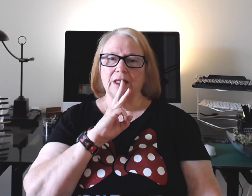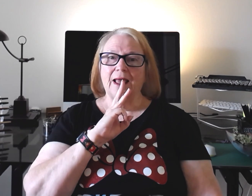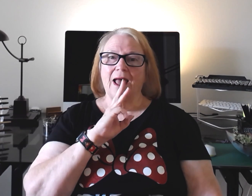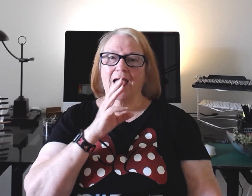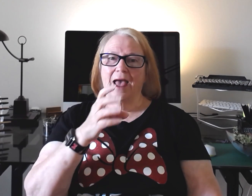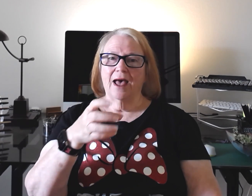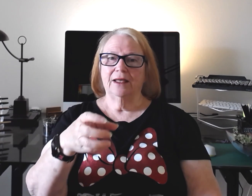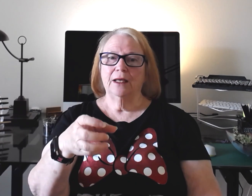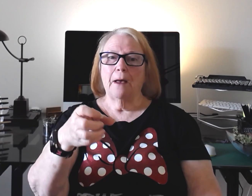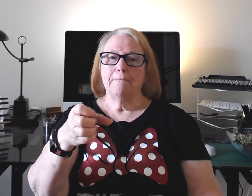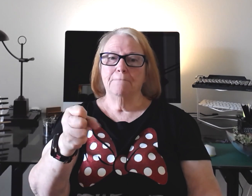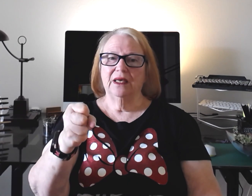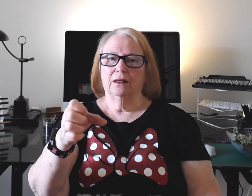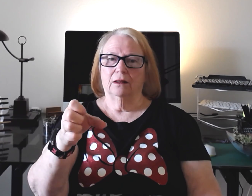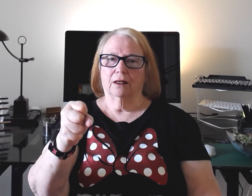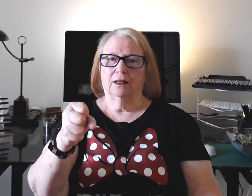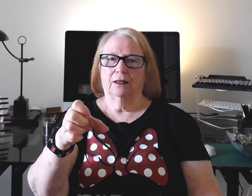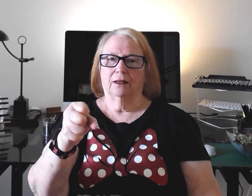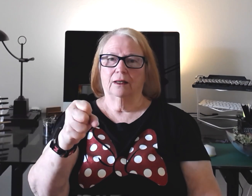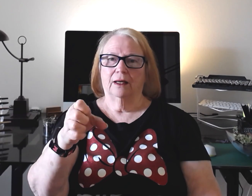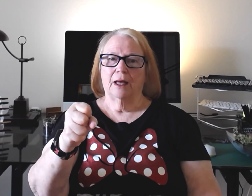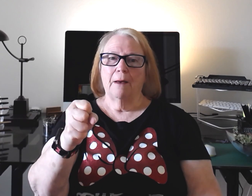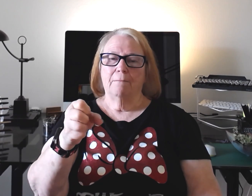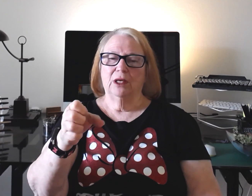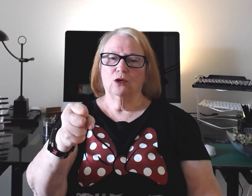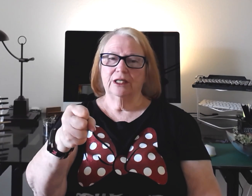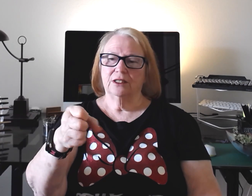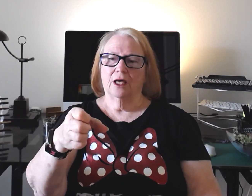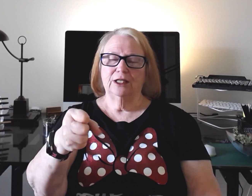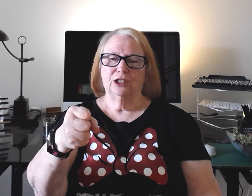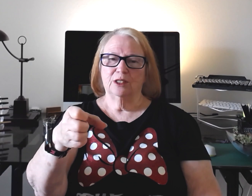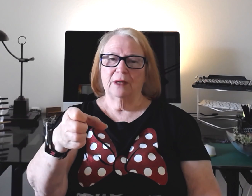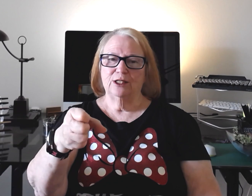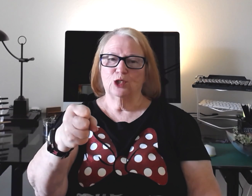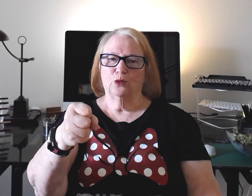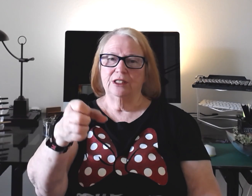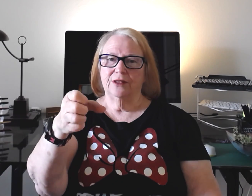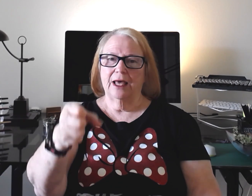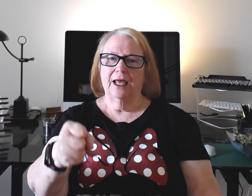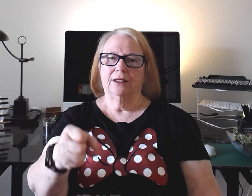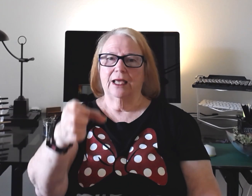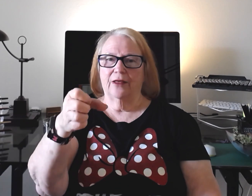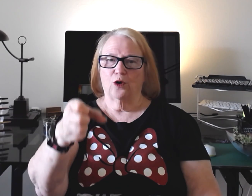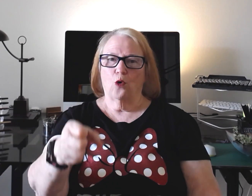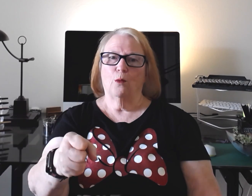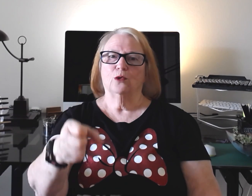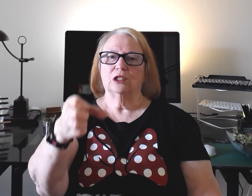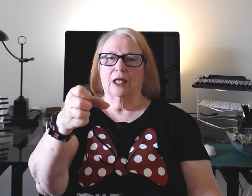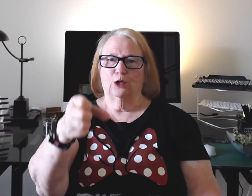And milk. Milk is signed just by squeezing that hand together almost like you're